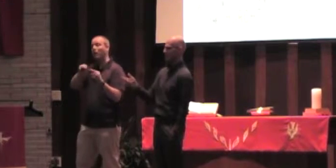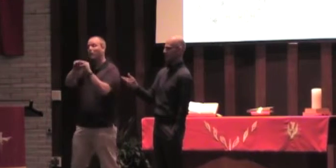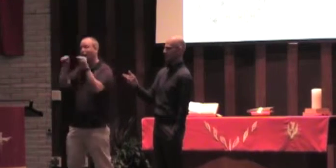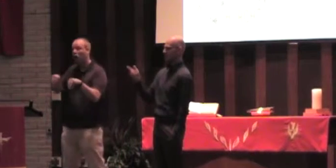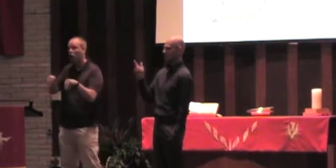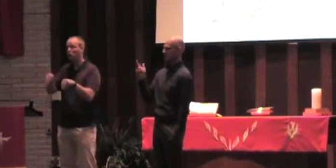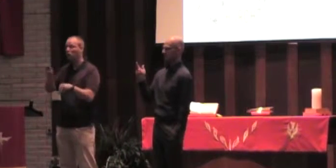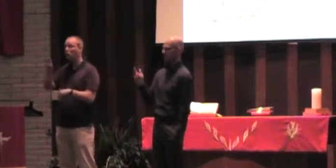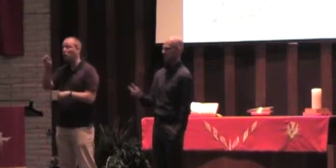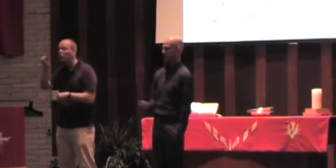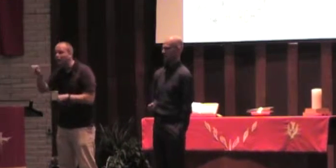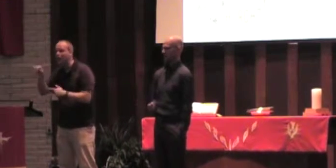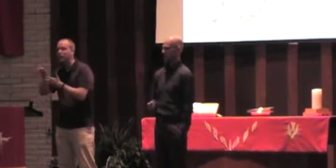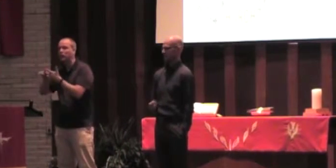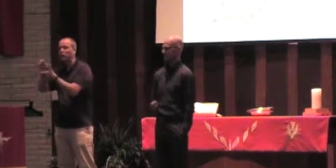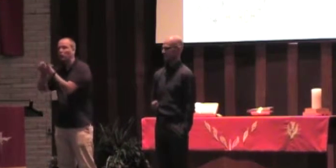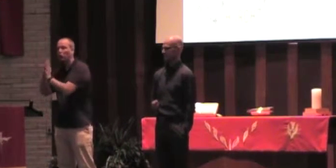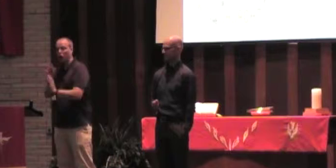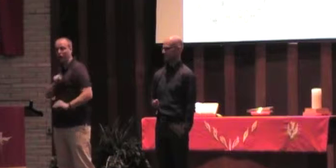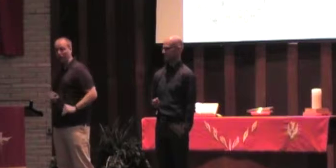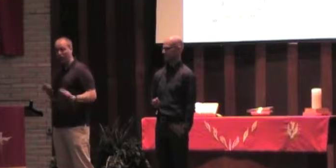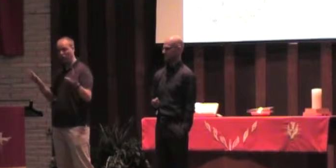and Burger games combined.